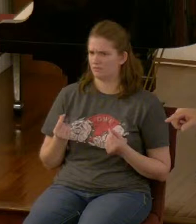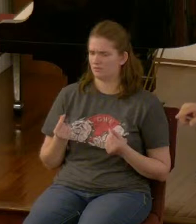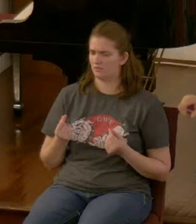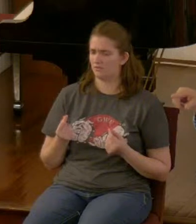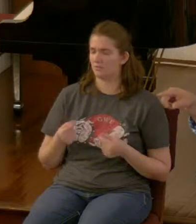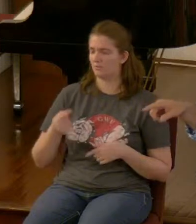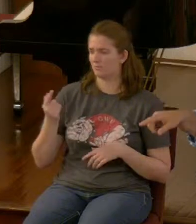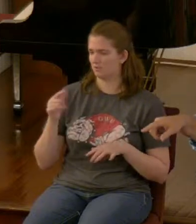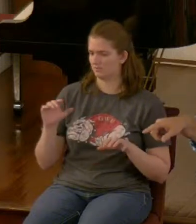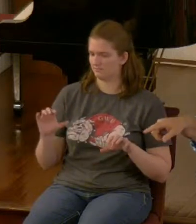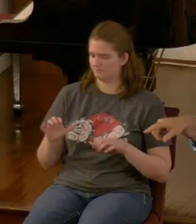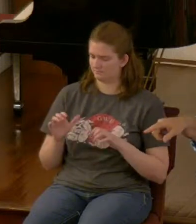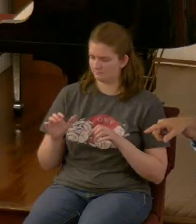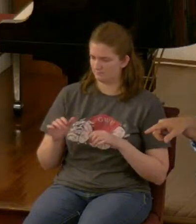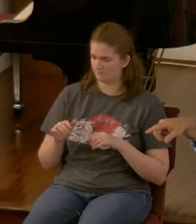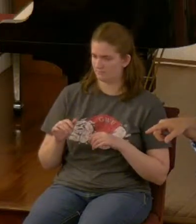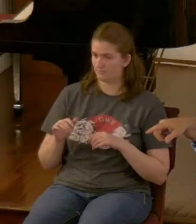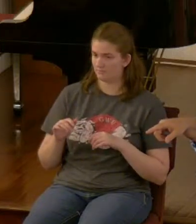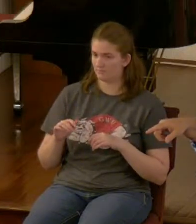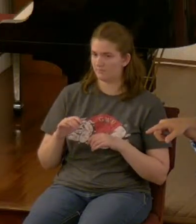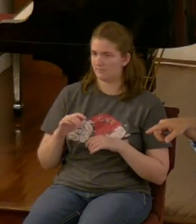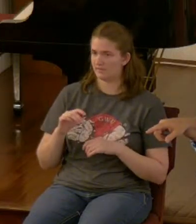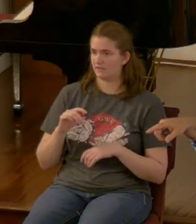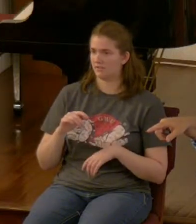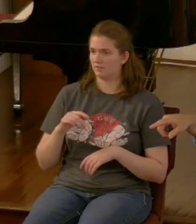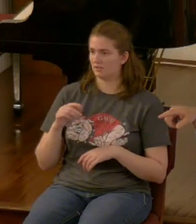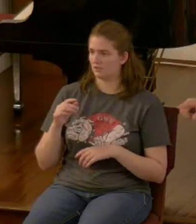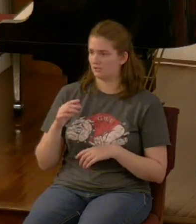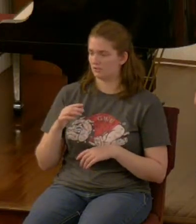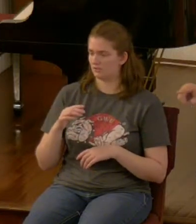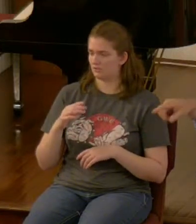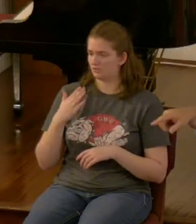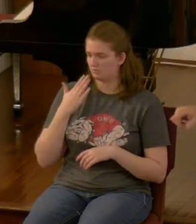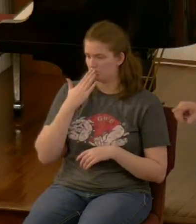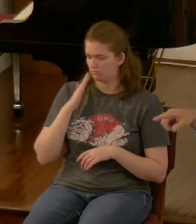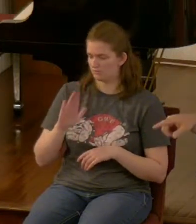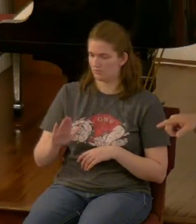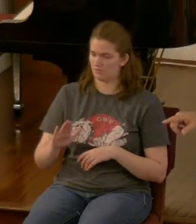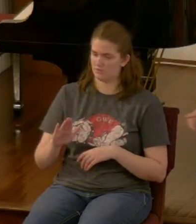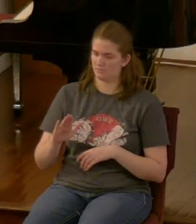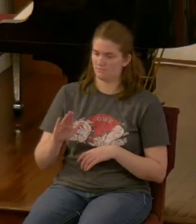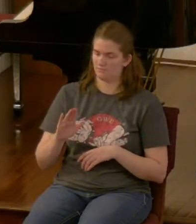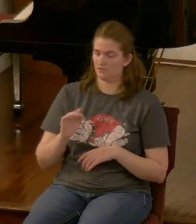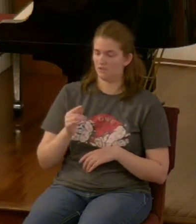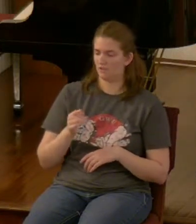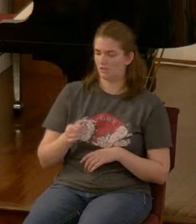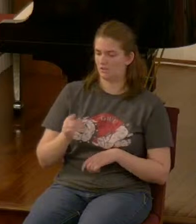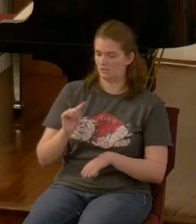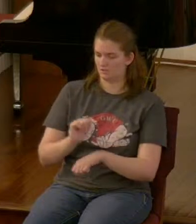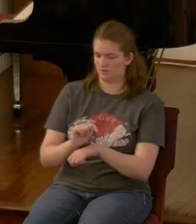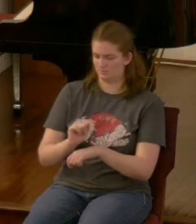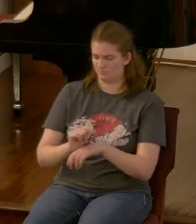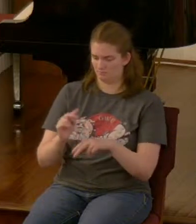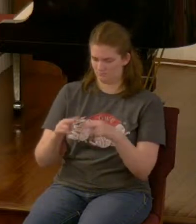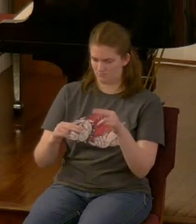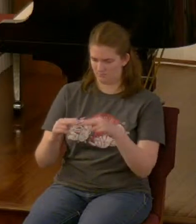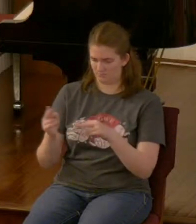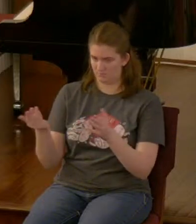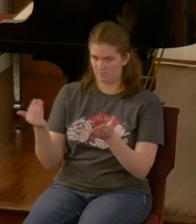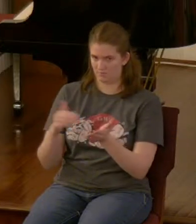he's going to rebuild the temple in Jerusalem what's he going to do in that temple does Revelation tell us